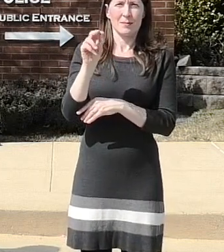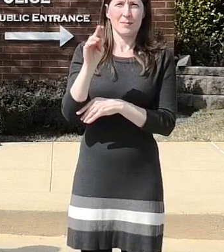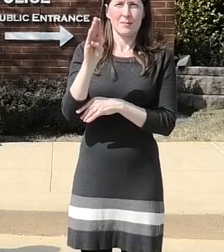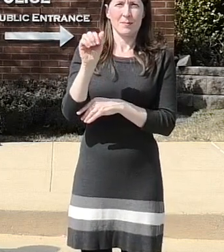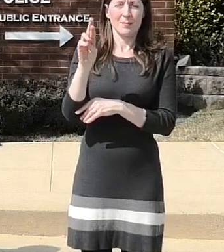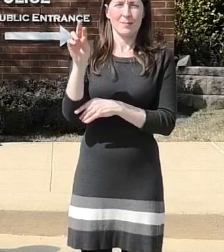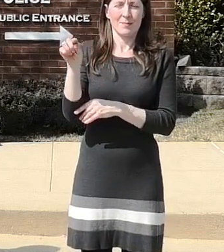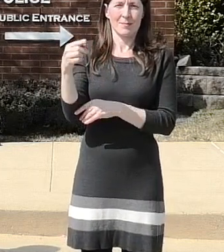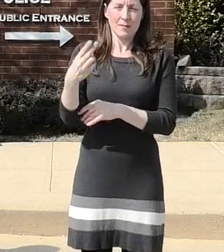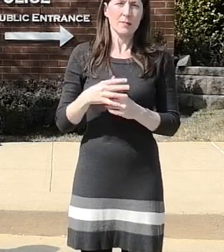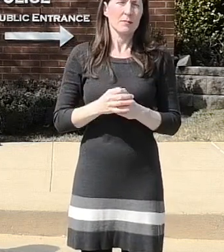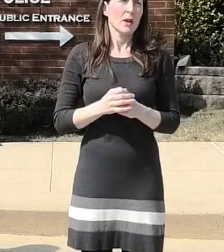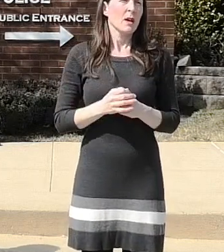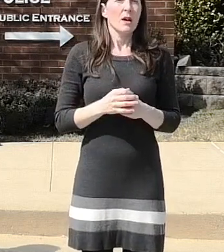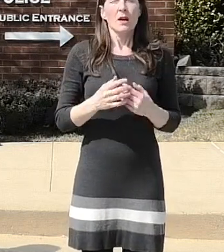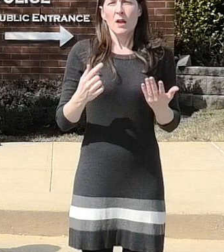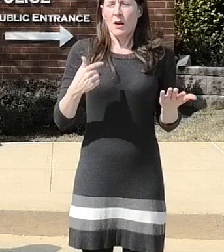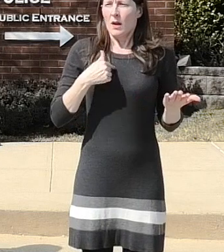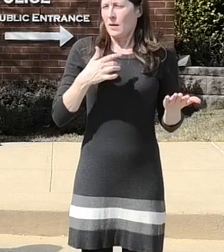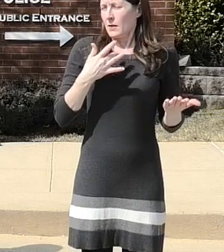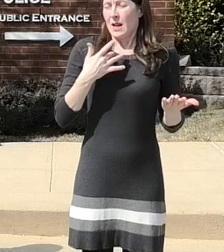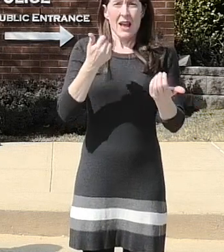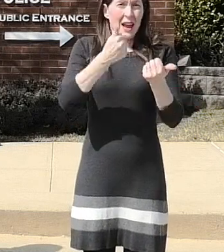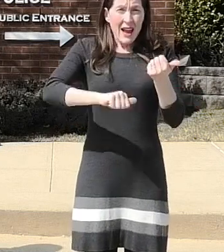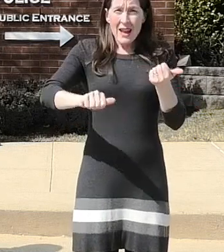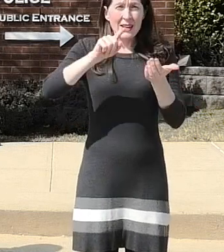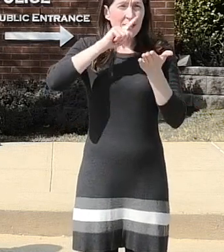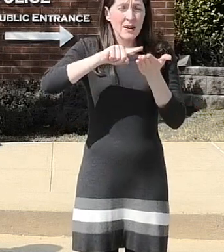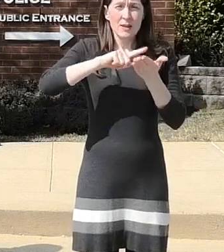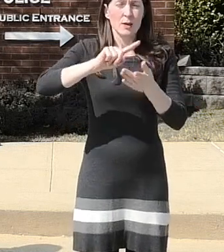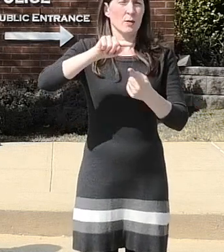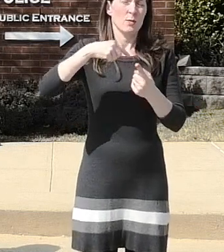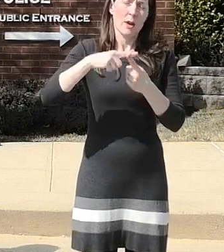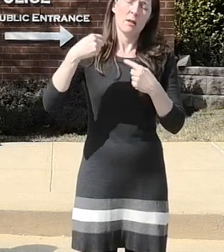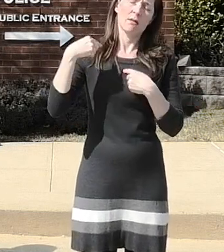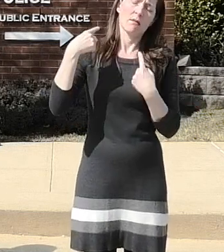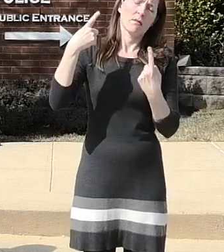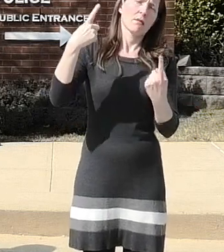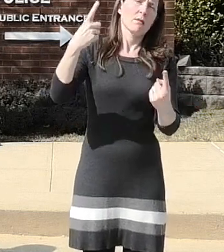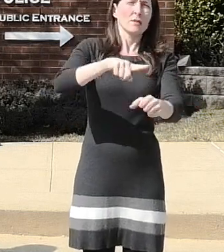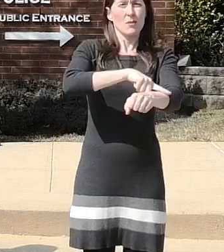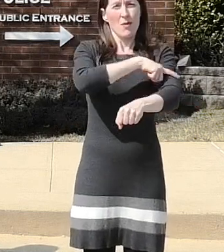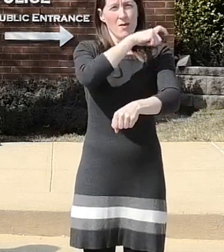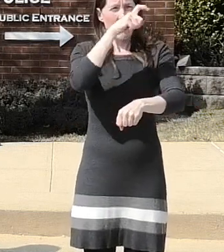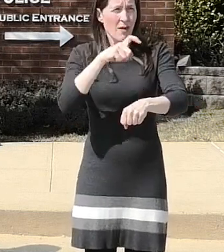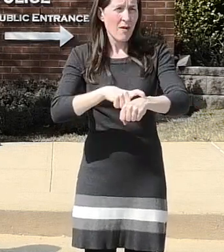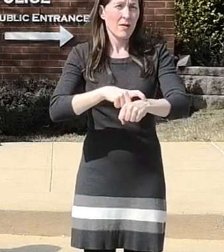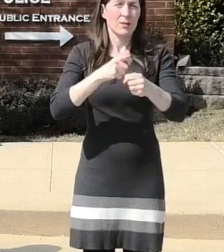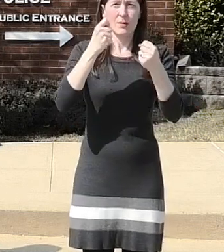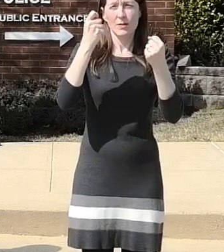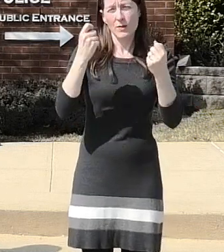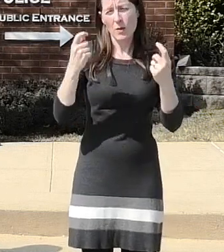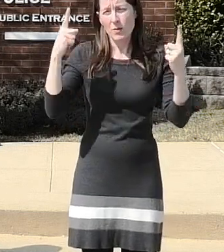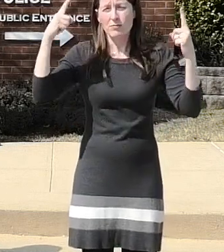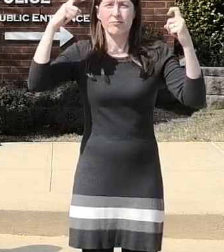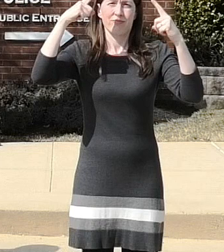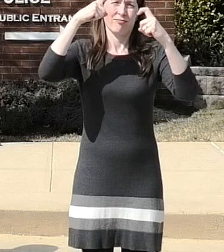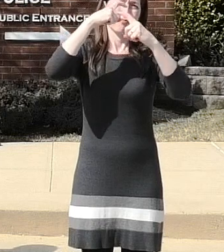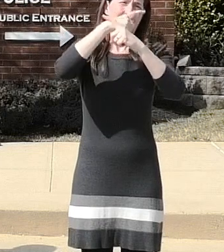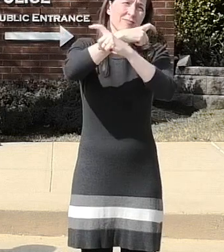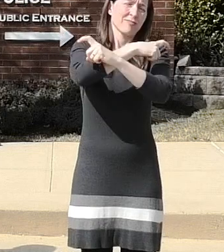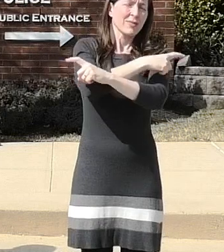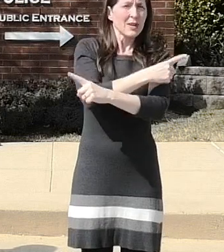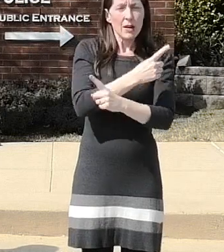these investigations especially when they span so long and there's so much involved with them when you have a suspect of a high profile